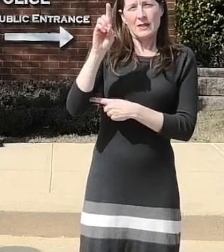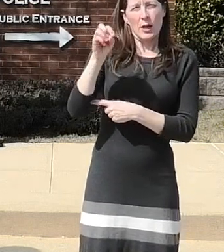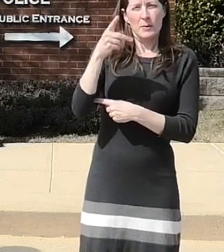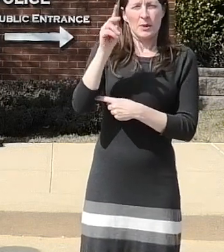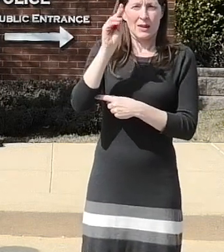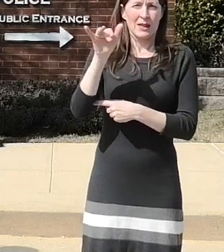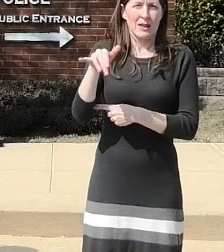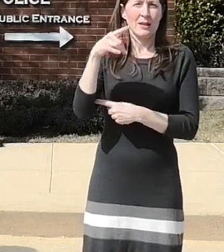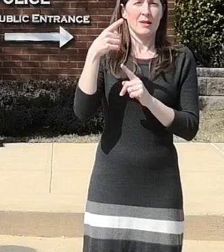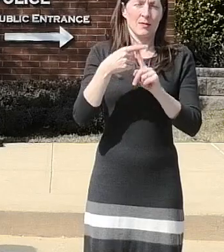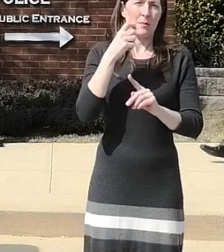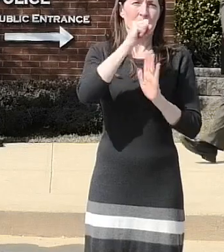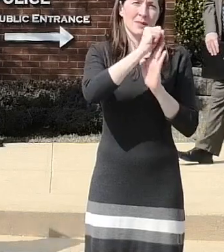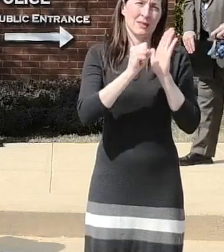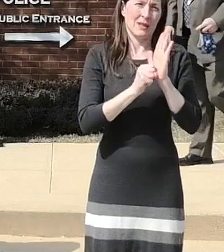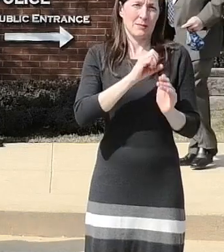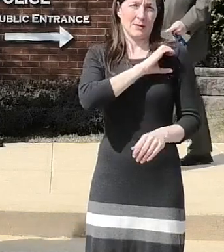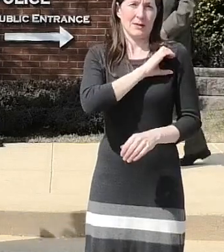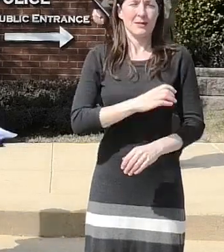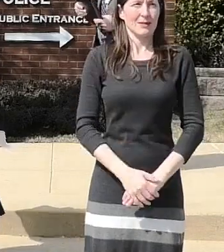in the department of the state police